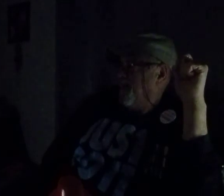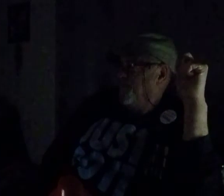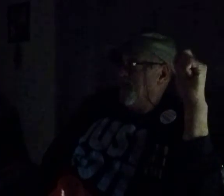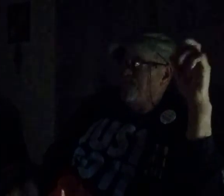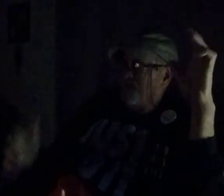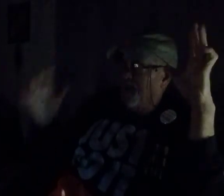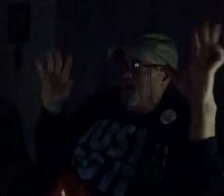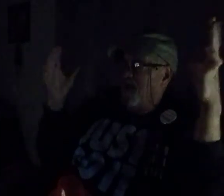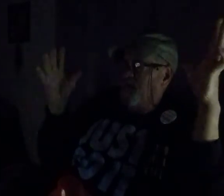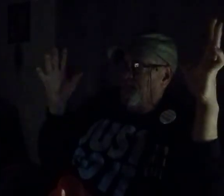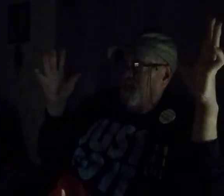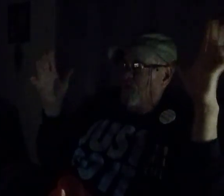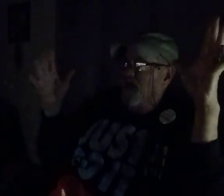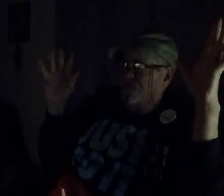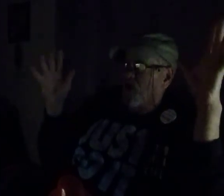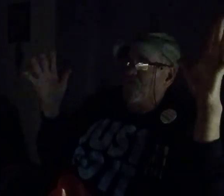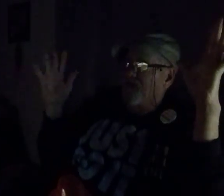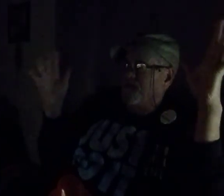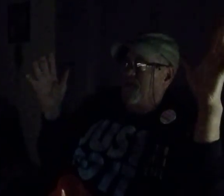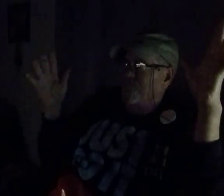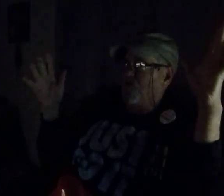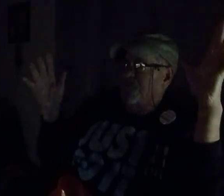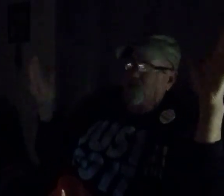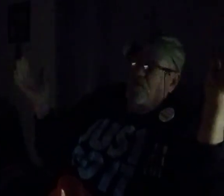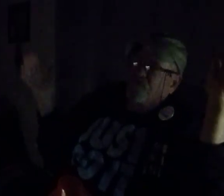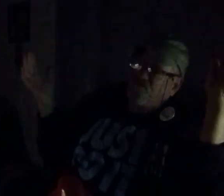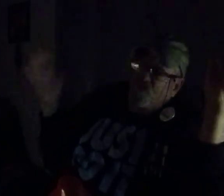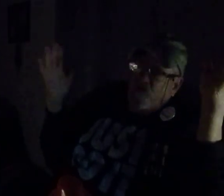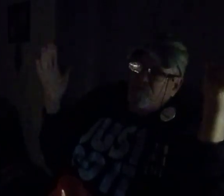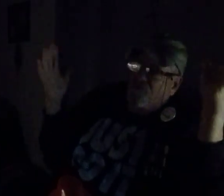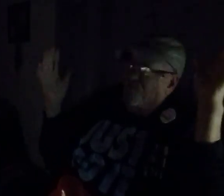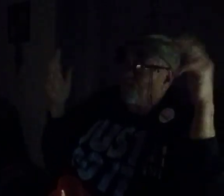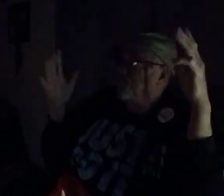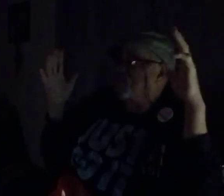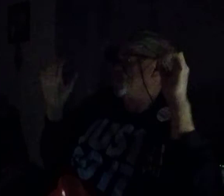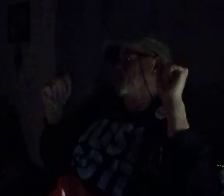then, finally, when I start raising my voice, I thought it was a joke at first. It was no joke.